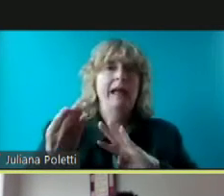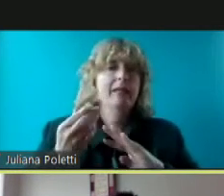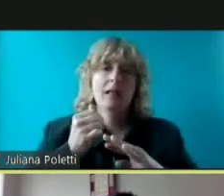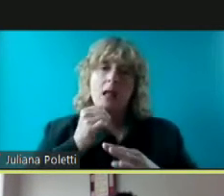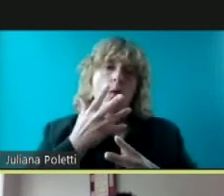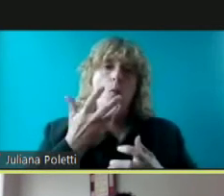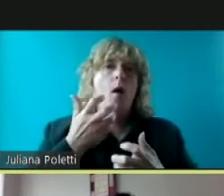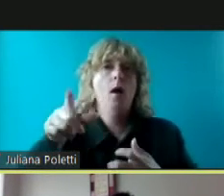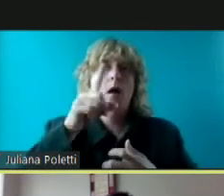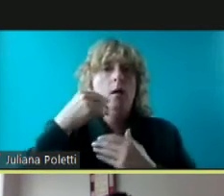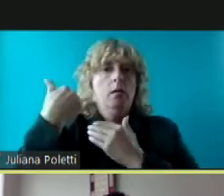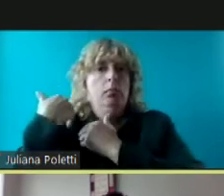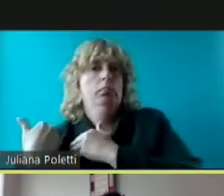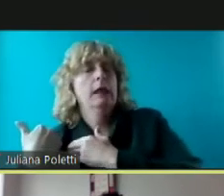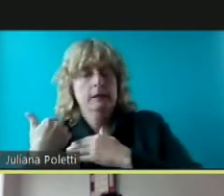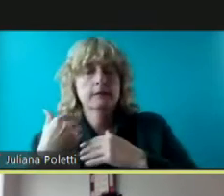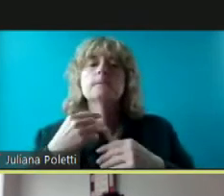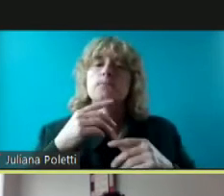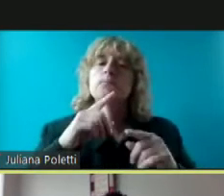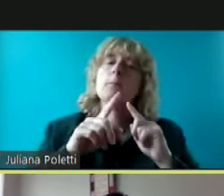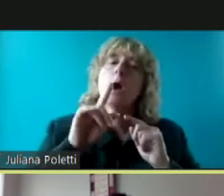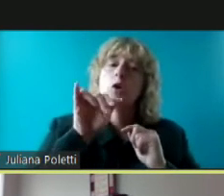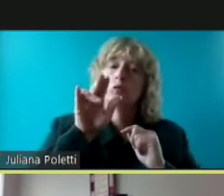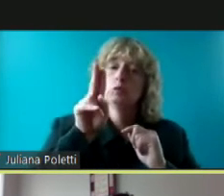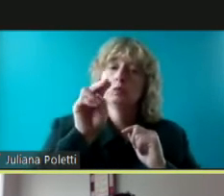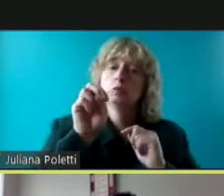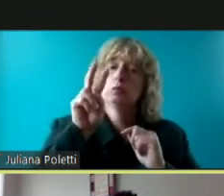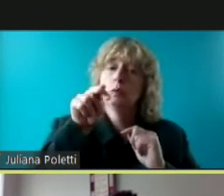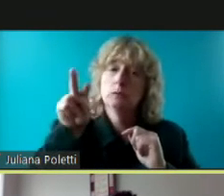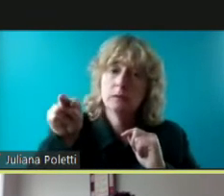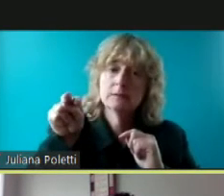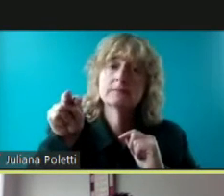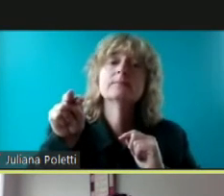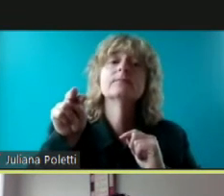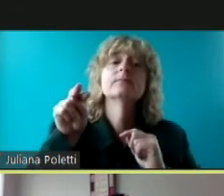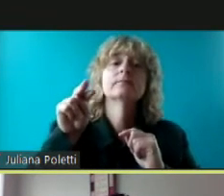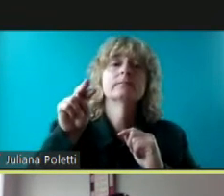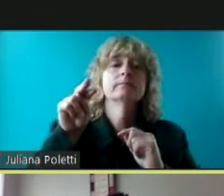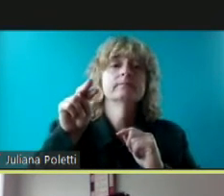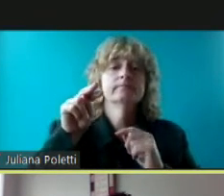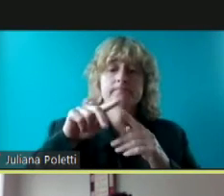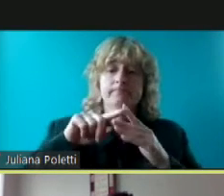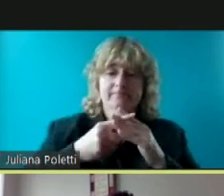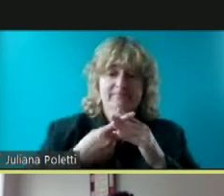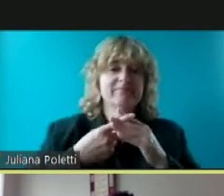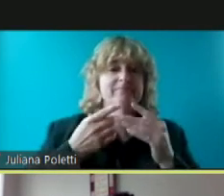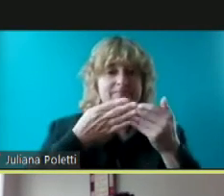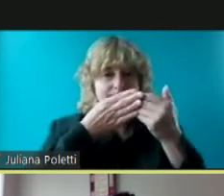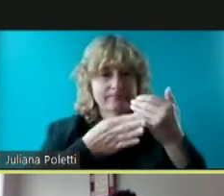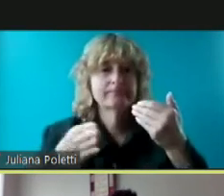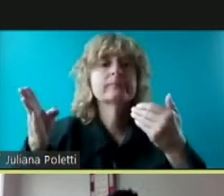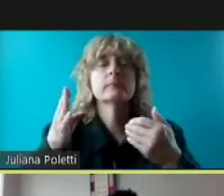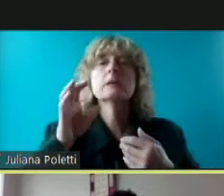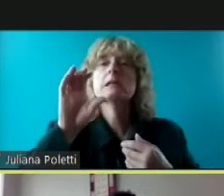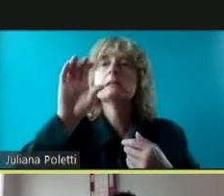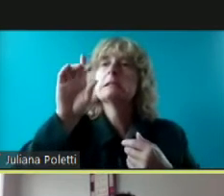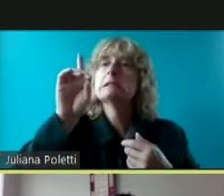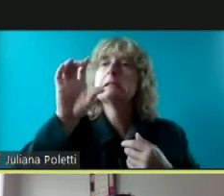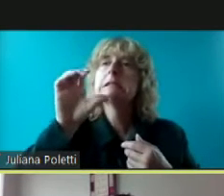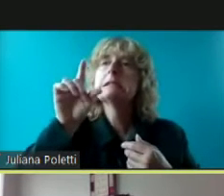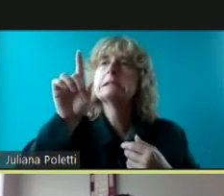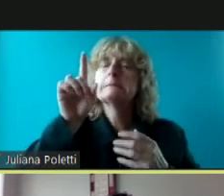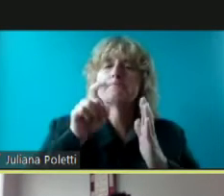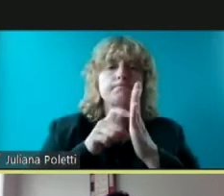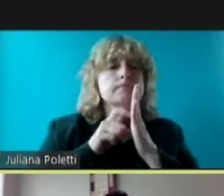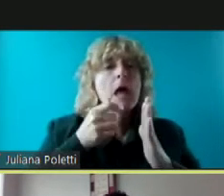as of june 22nd the cdc requires anyone that is taking public transportation